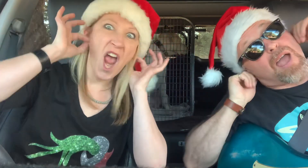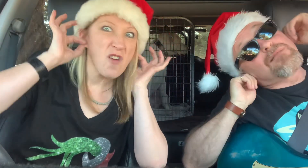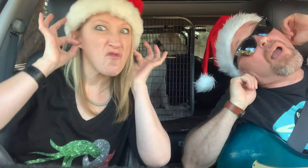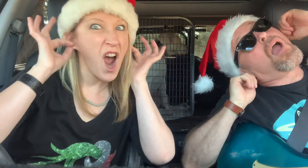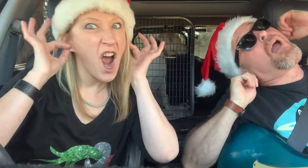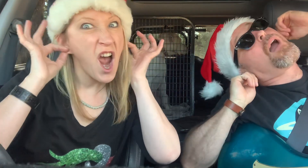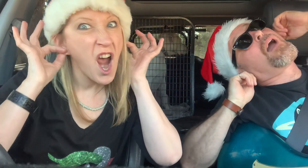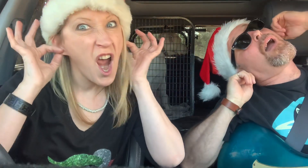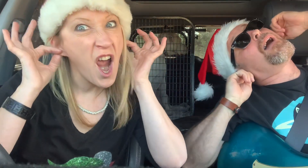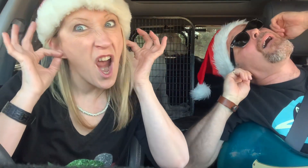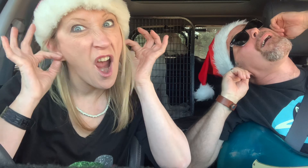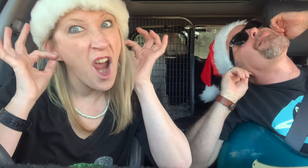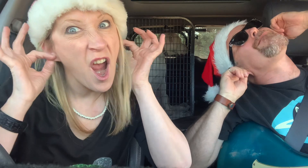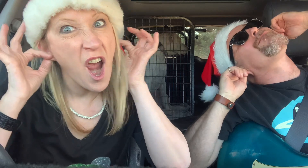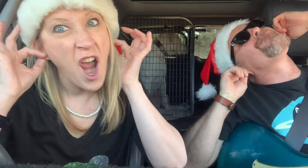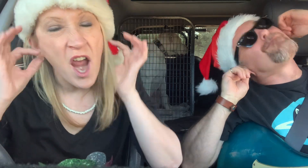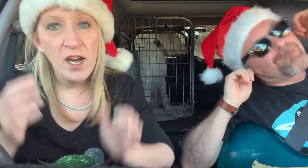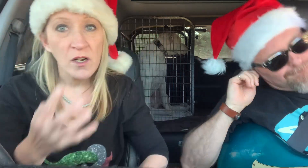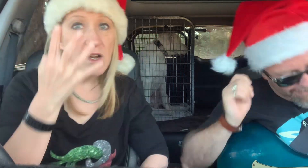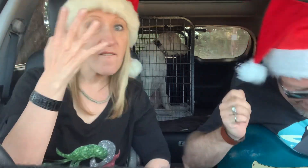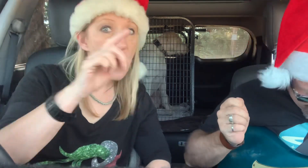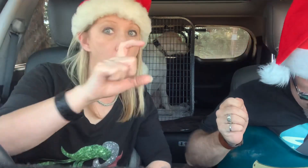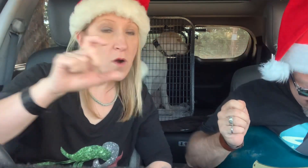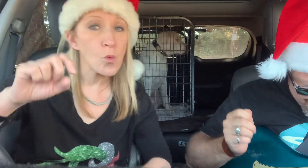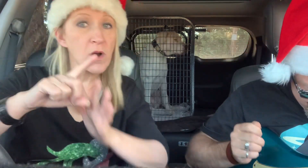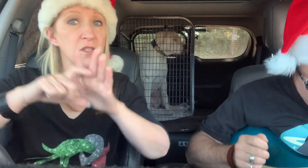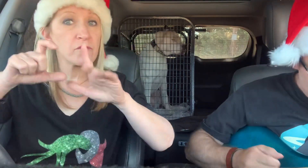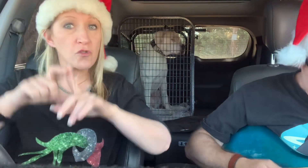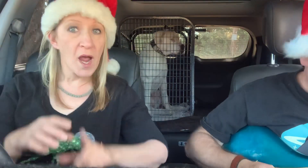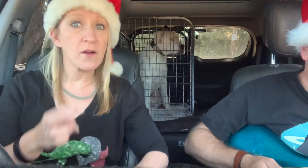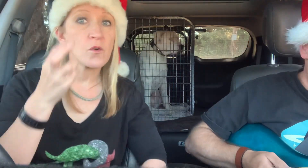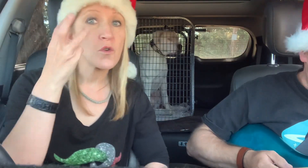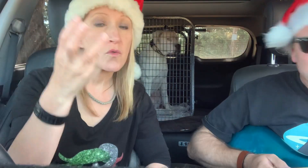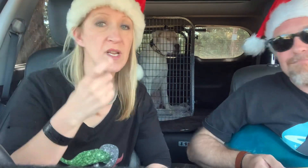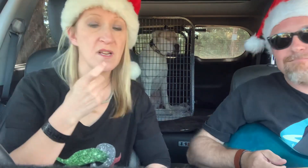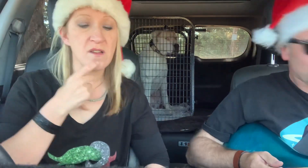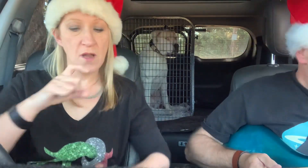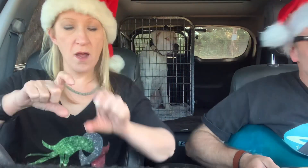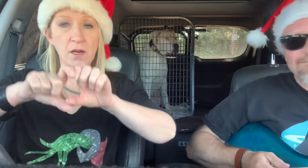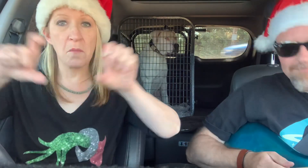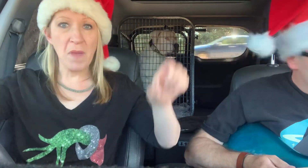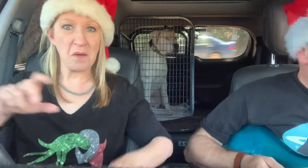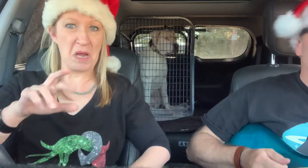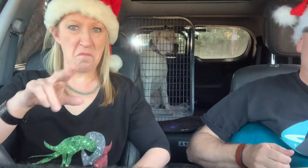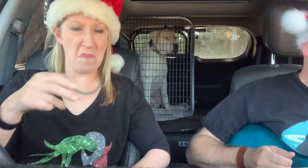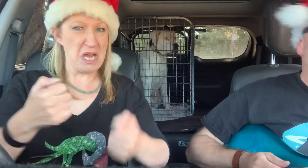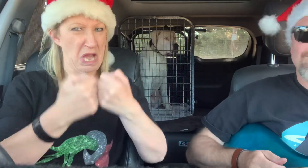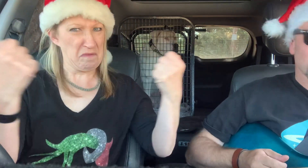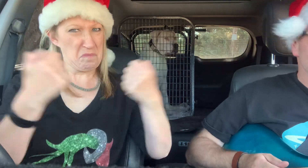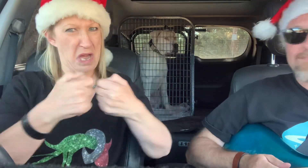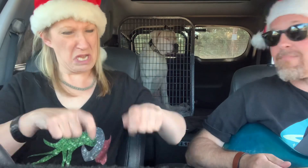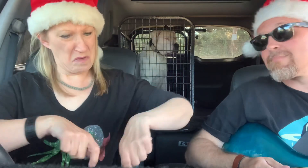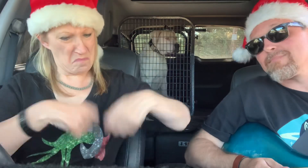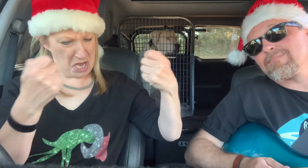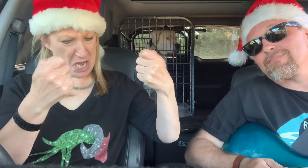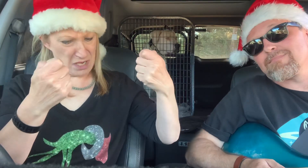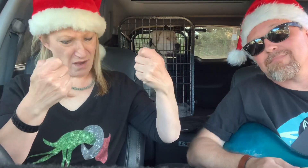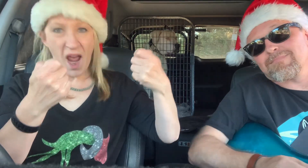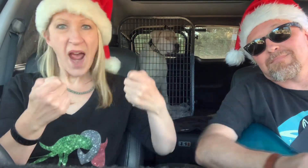party Four-footed jacks, three-footed two pairs of Spanish pants and